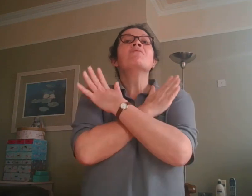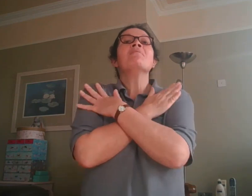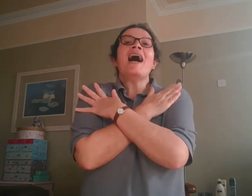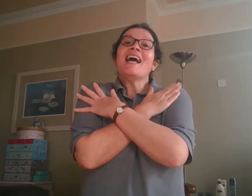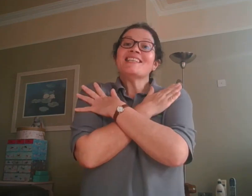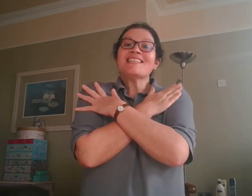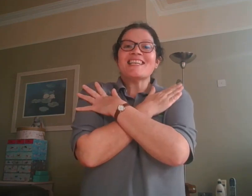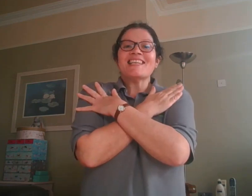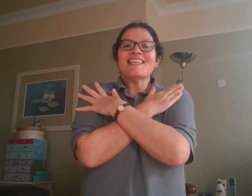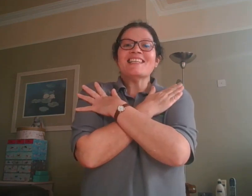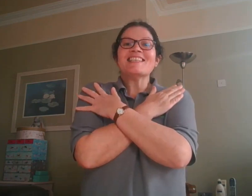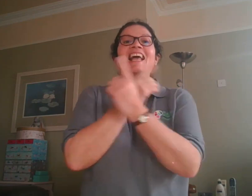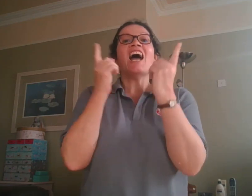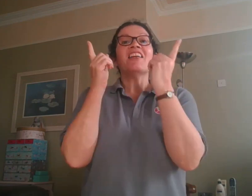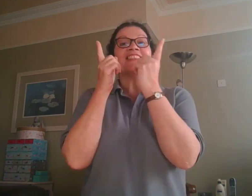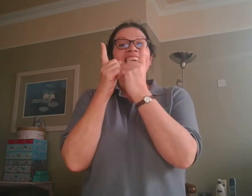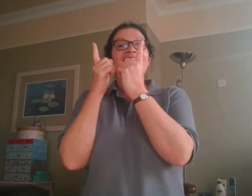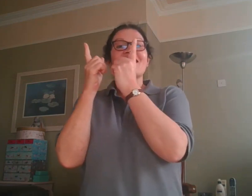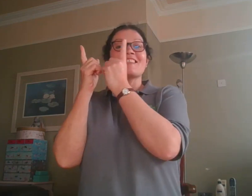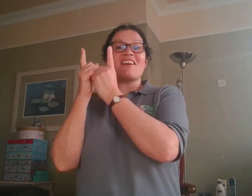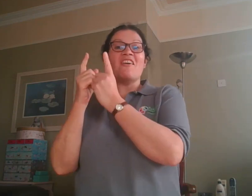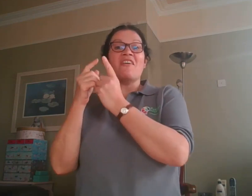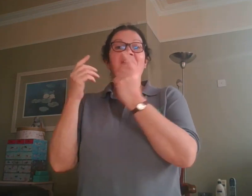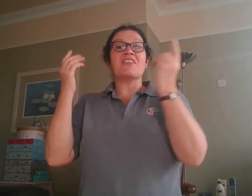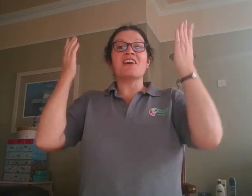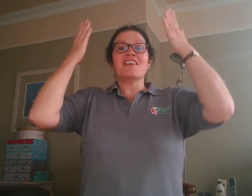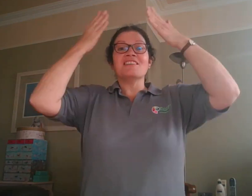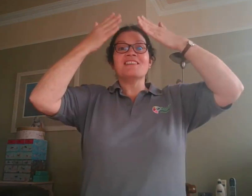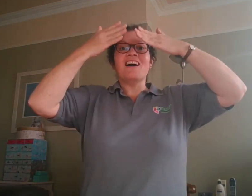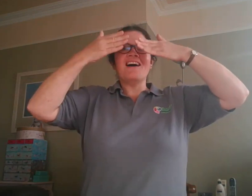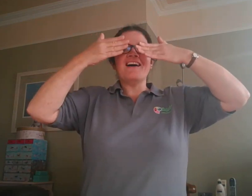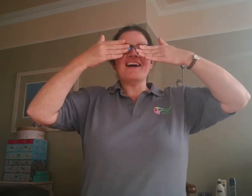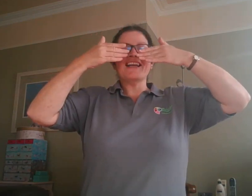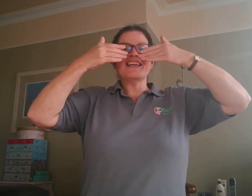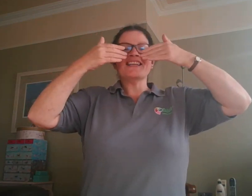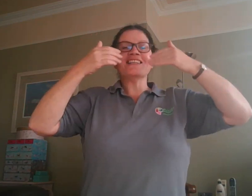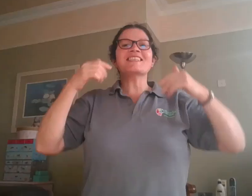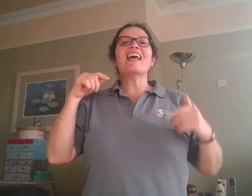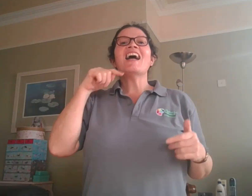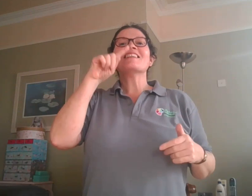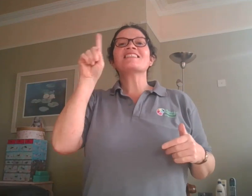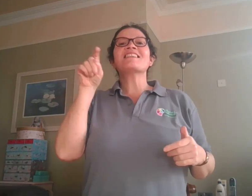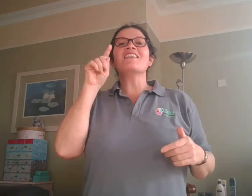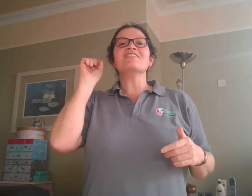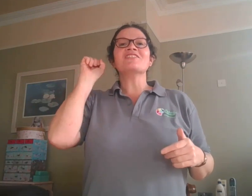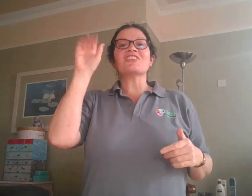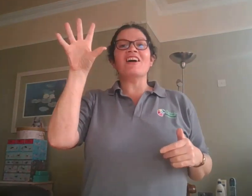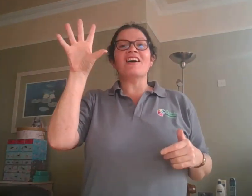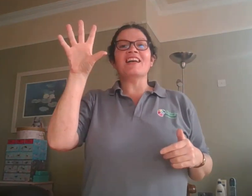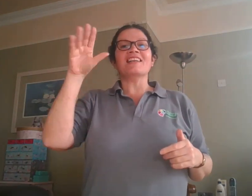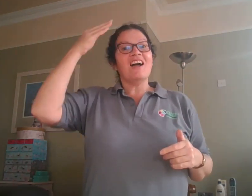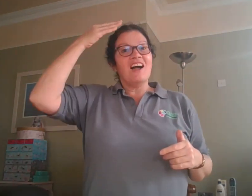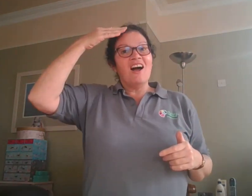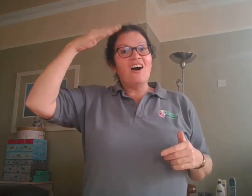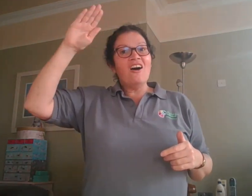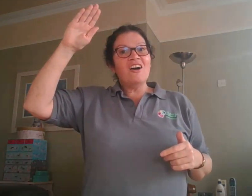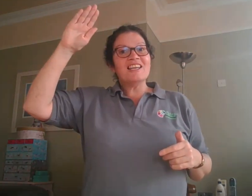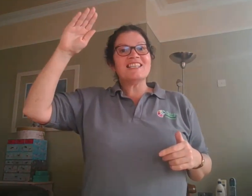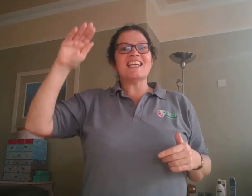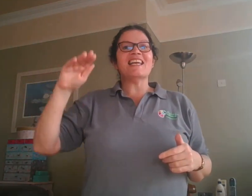romances, things of the night. Sunshine, holidays,